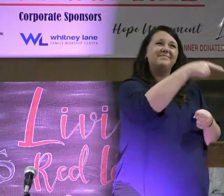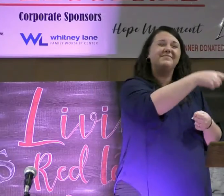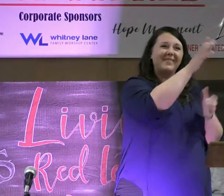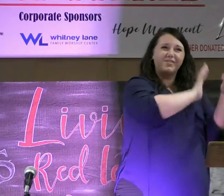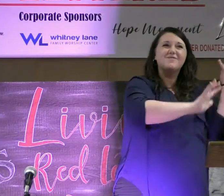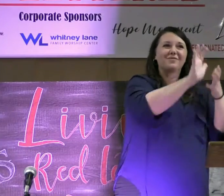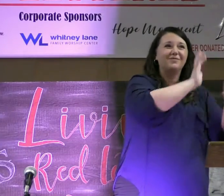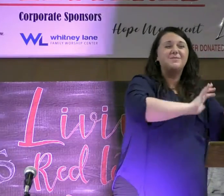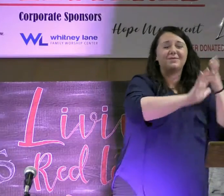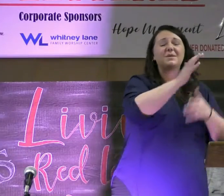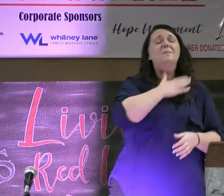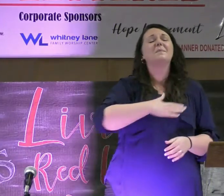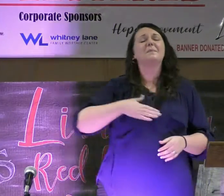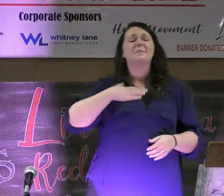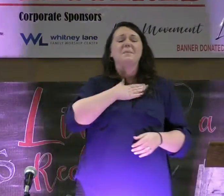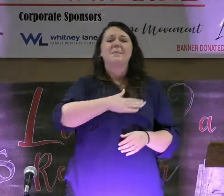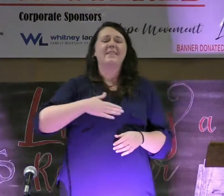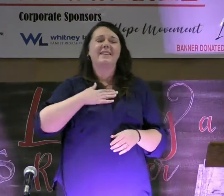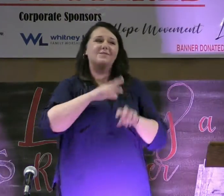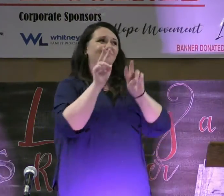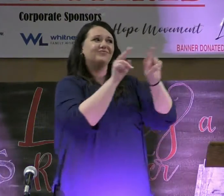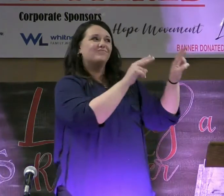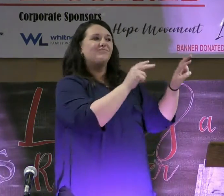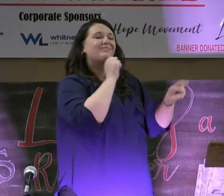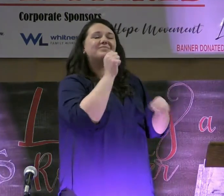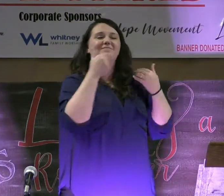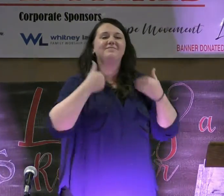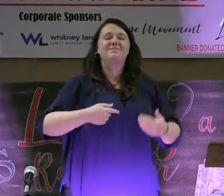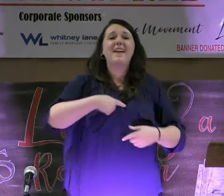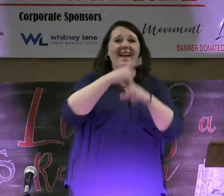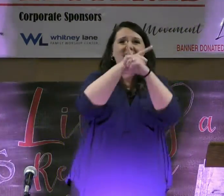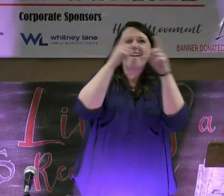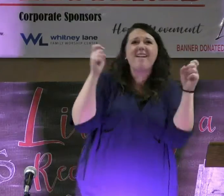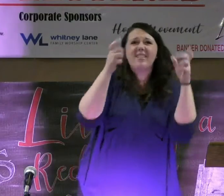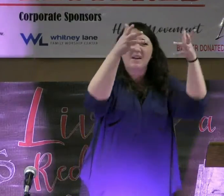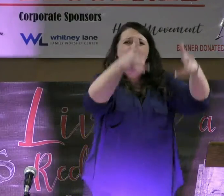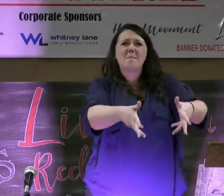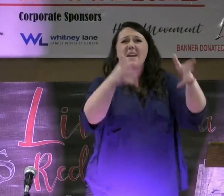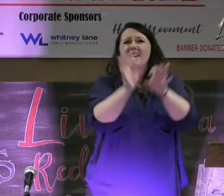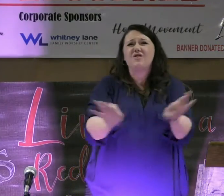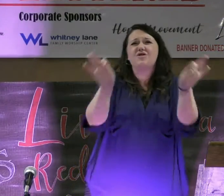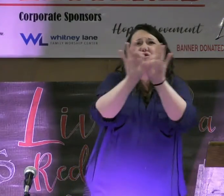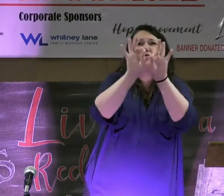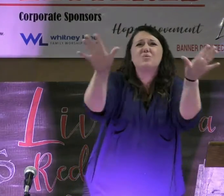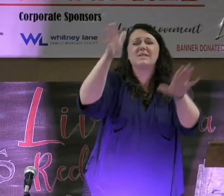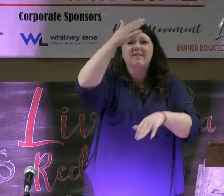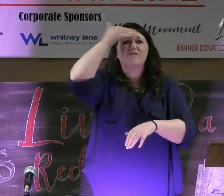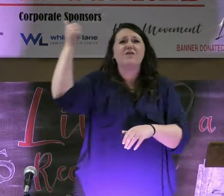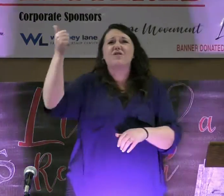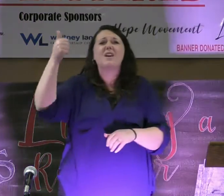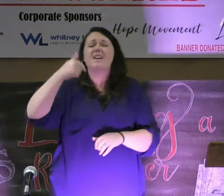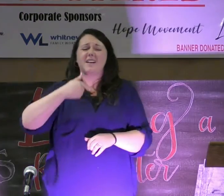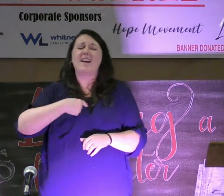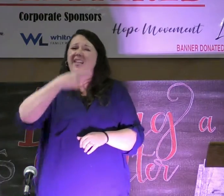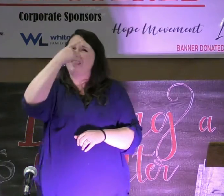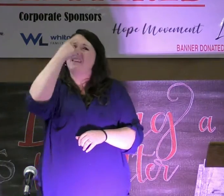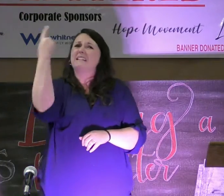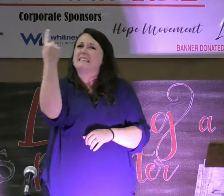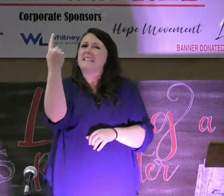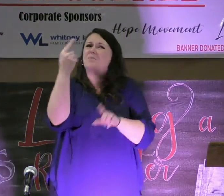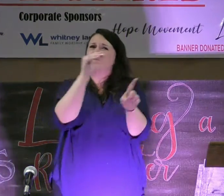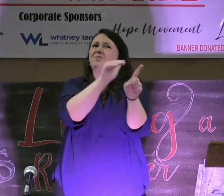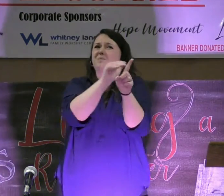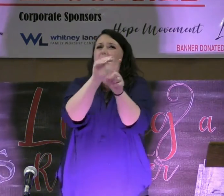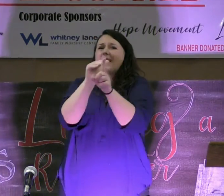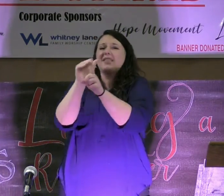have confused me. Please look elsewhere. When I hear ugly, abandoned, useless, forgotten. I figure someone just has